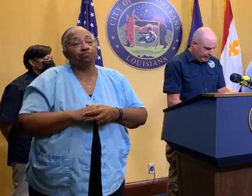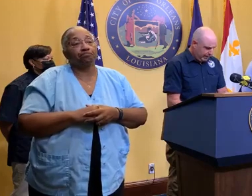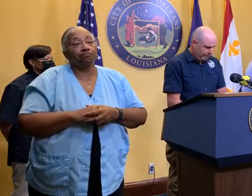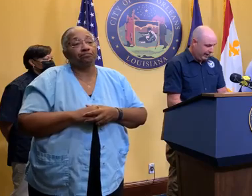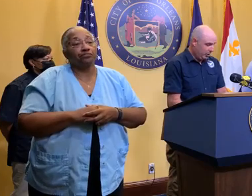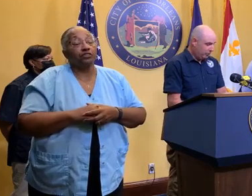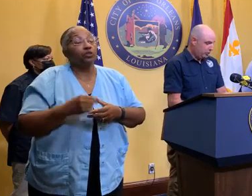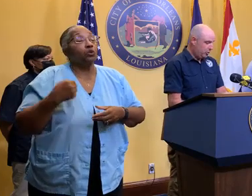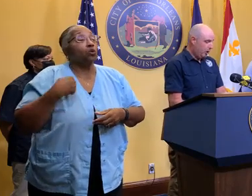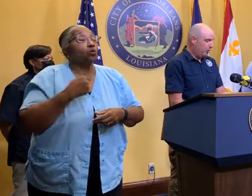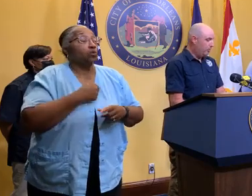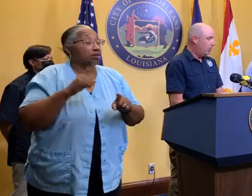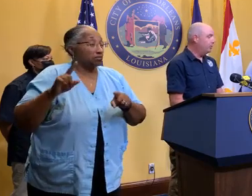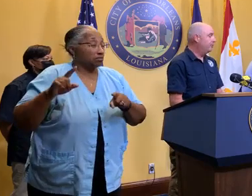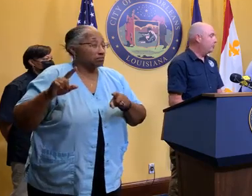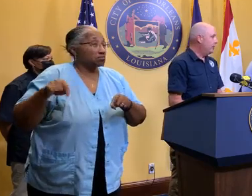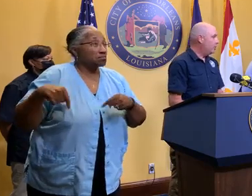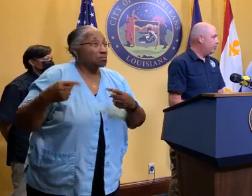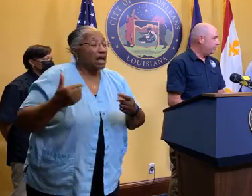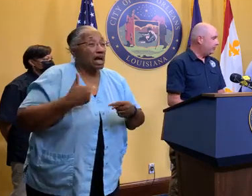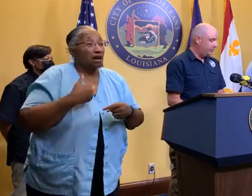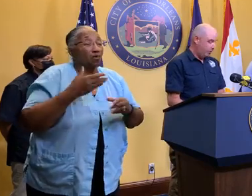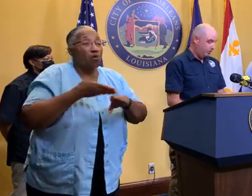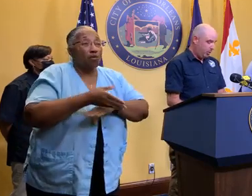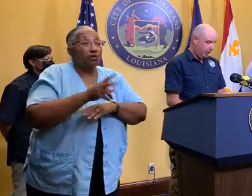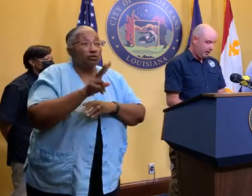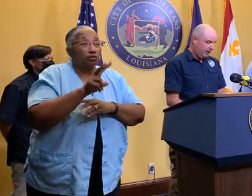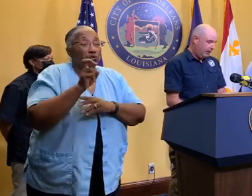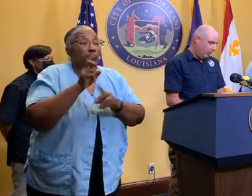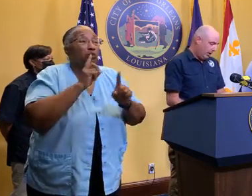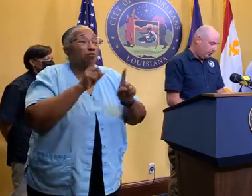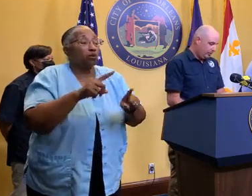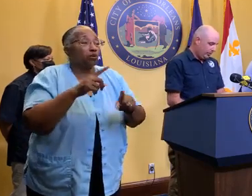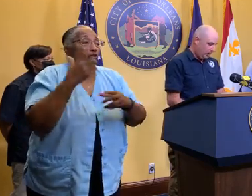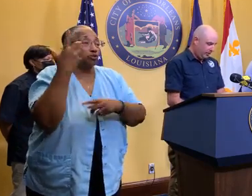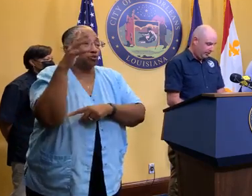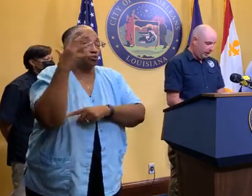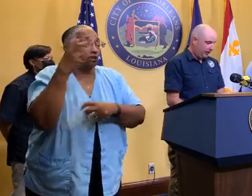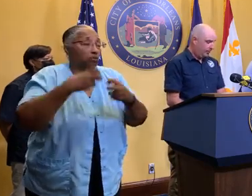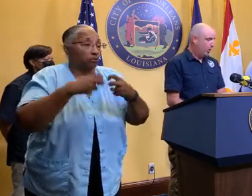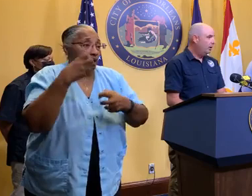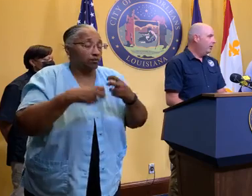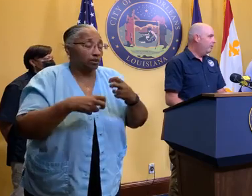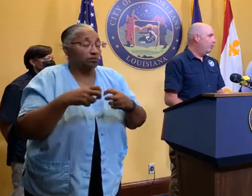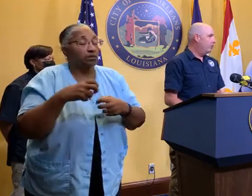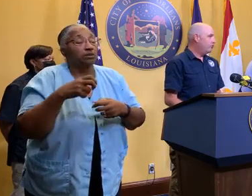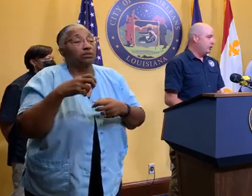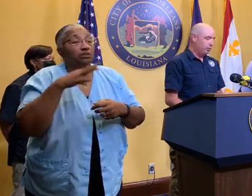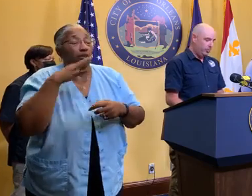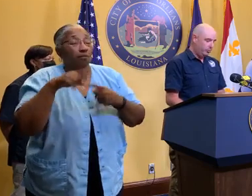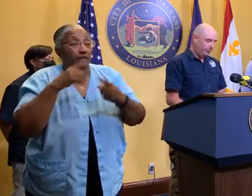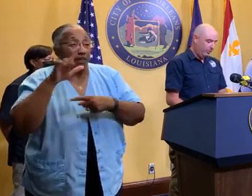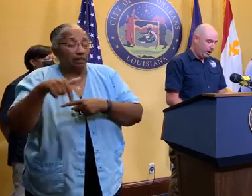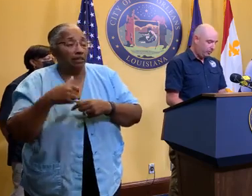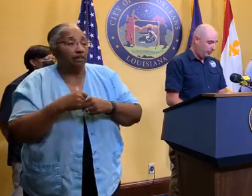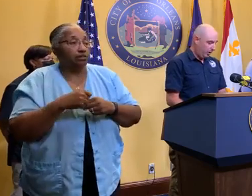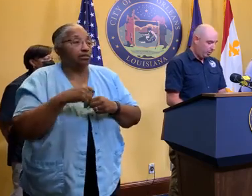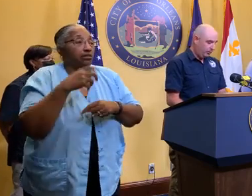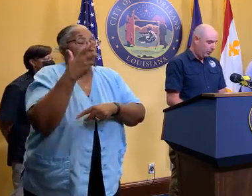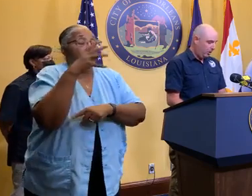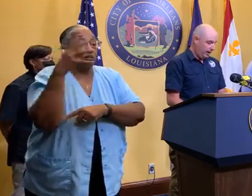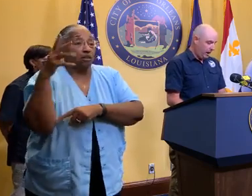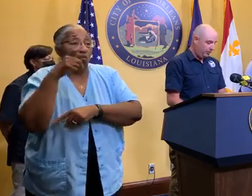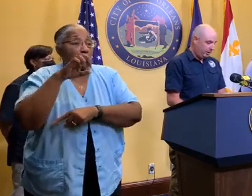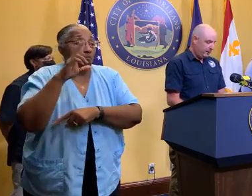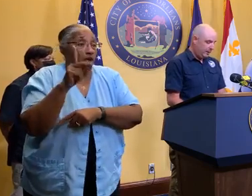We have had over 200 reports of tree emergencies to this point. Ramsey will talk about that a little more. Forestry crews from Parks and